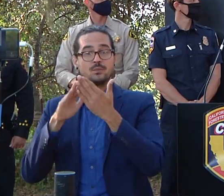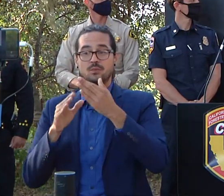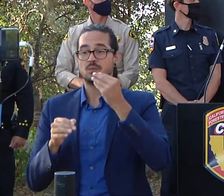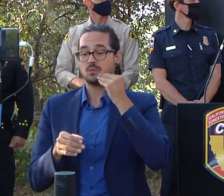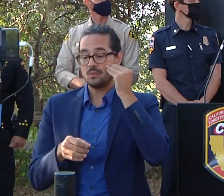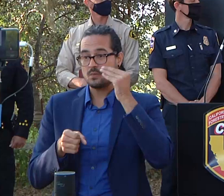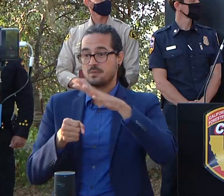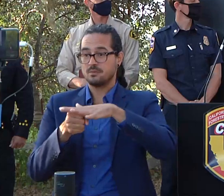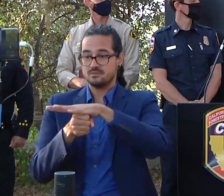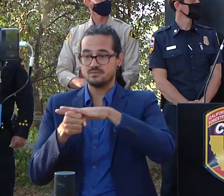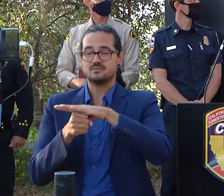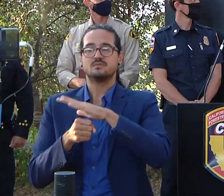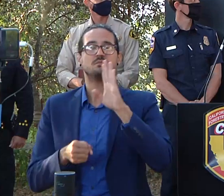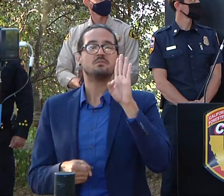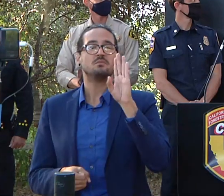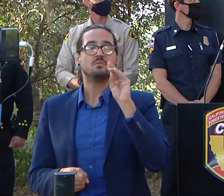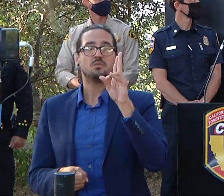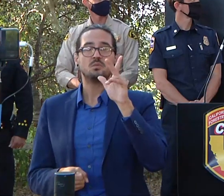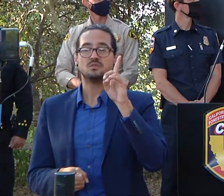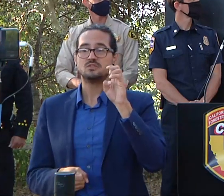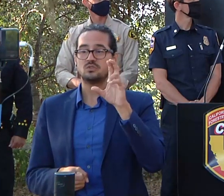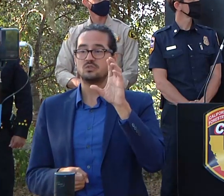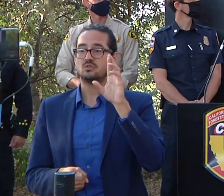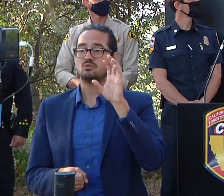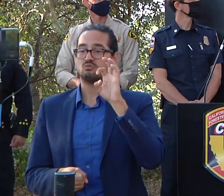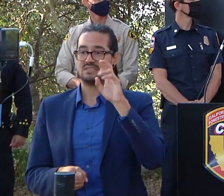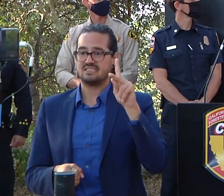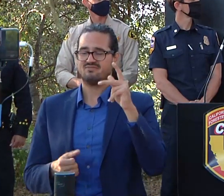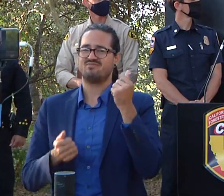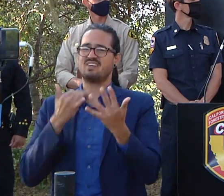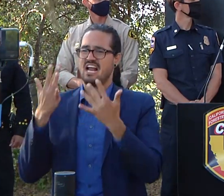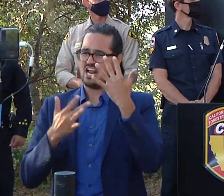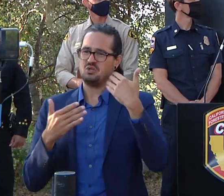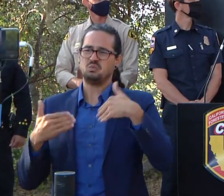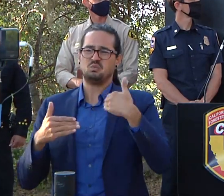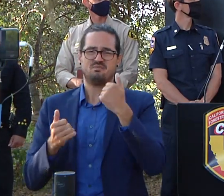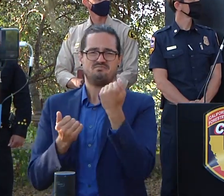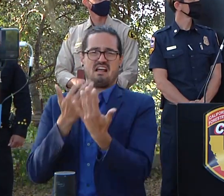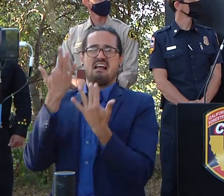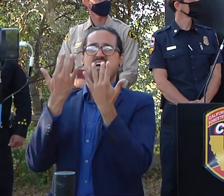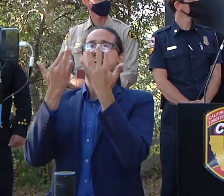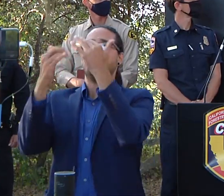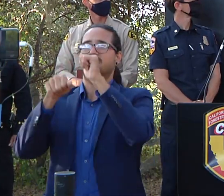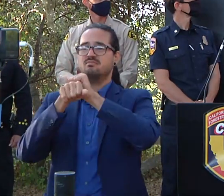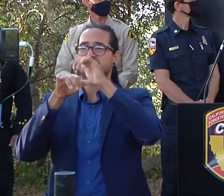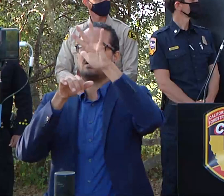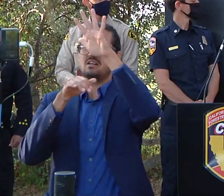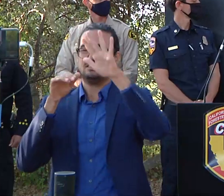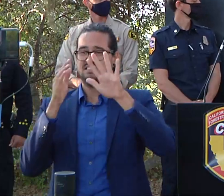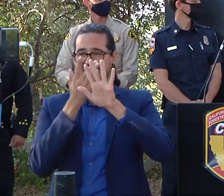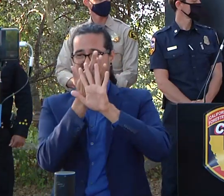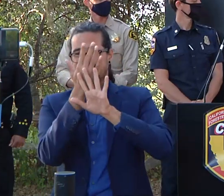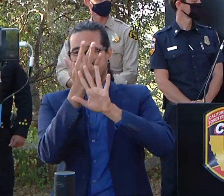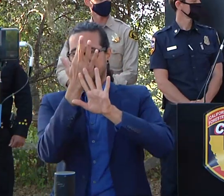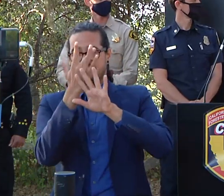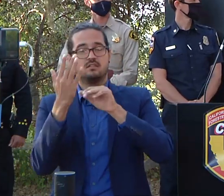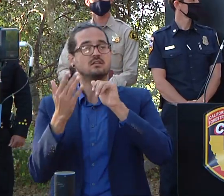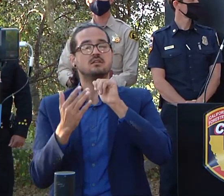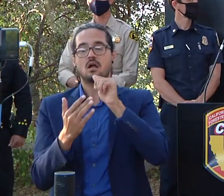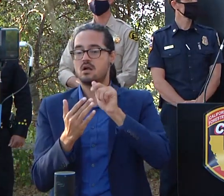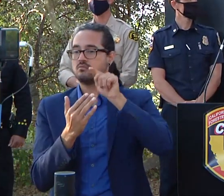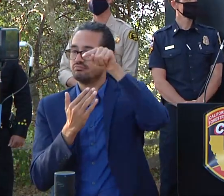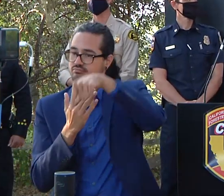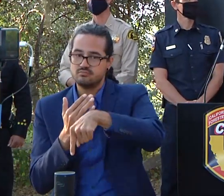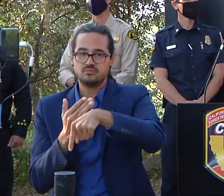fires really far up on the ridge away from the community uh past the golf course so we've got uh control lines